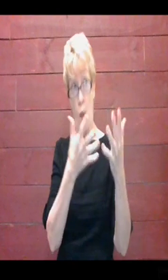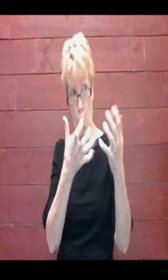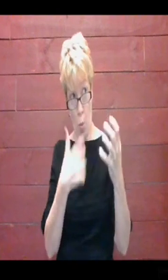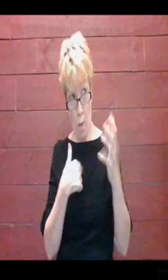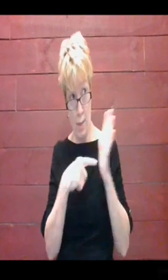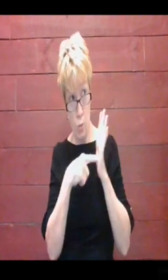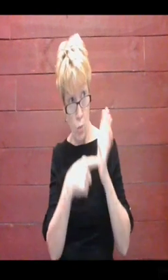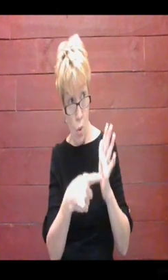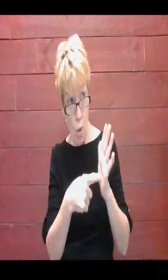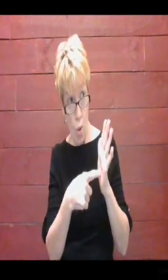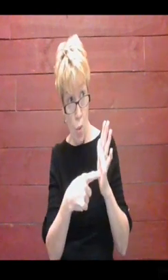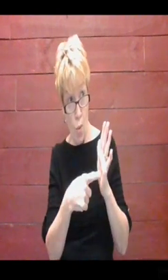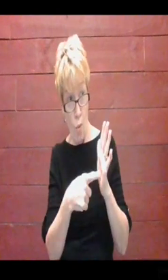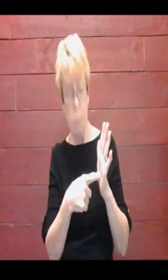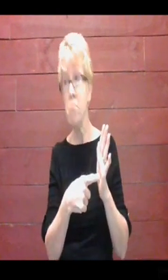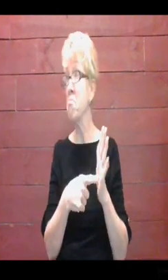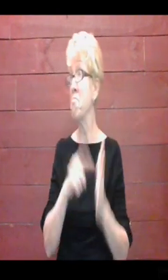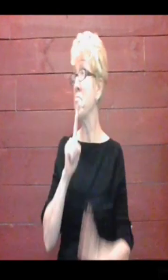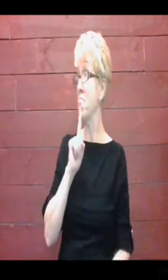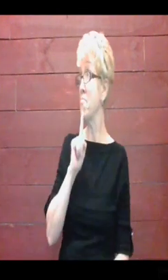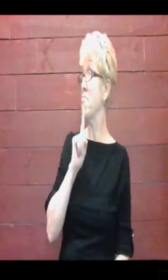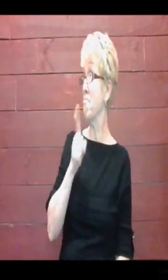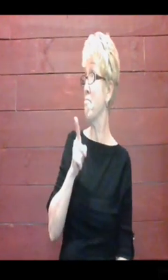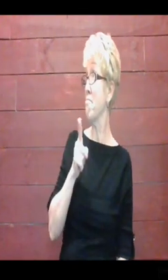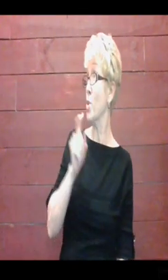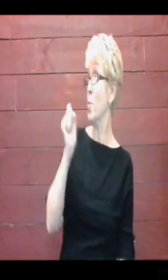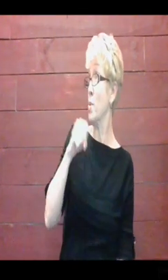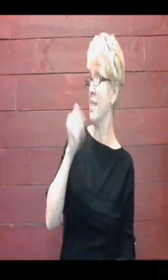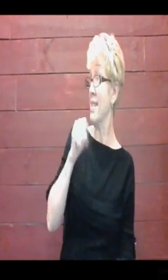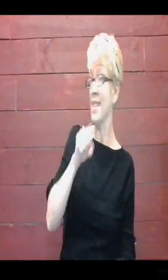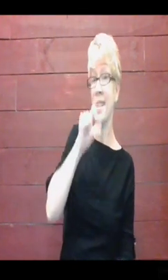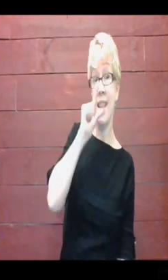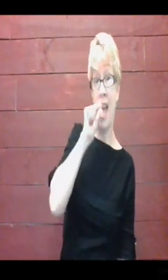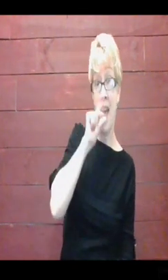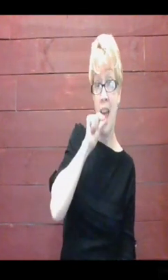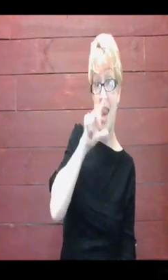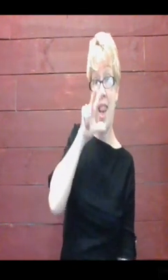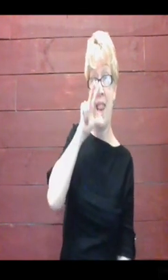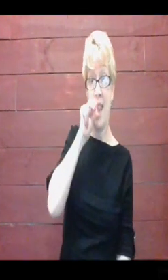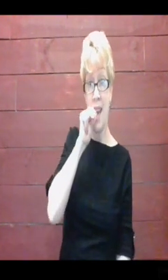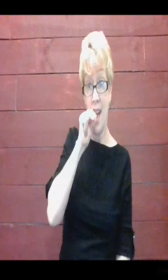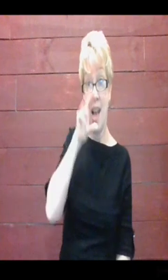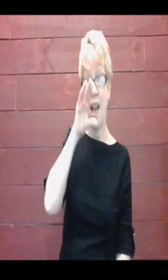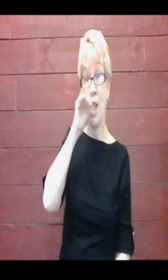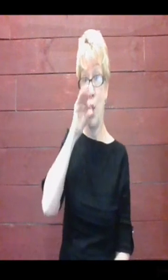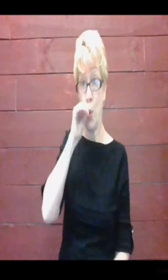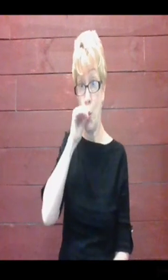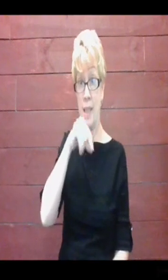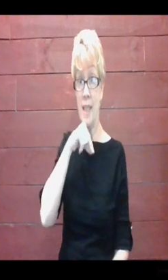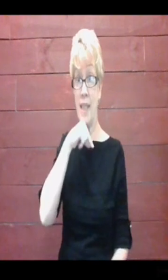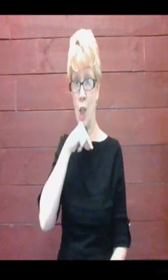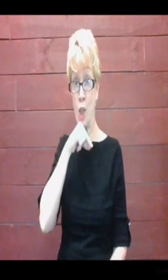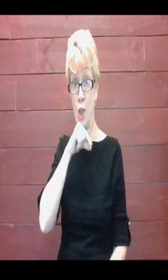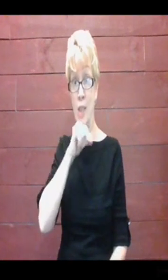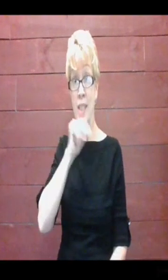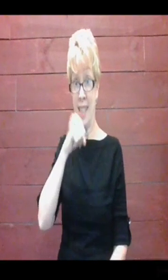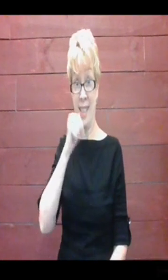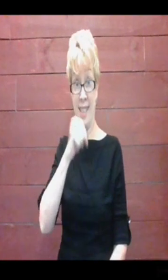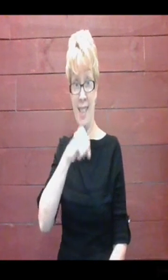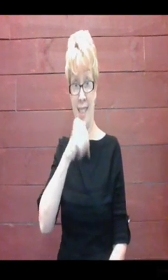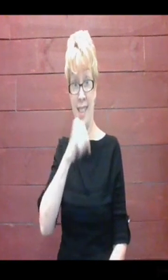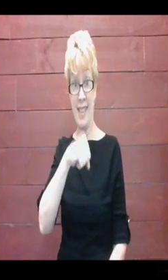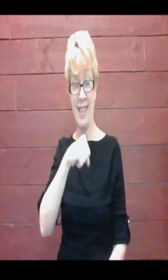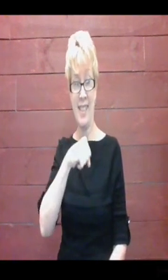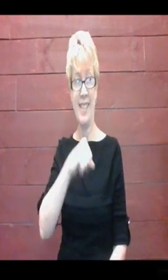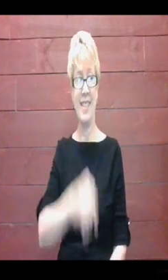it to you?' "'Oh, certainly,' said Henny Penny, Ducky Lucky, Goosey Loosey, and Turkey Lurkey.'